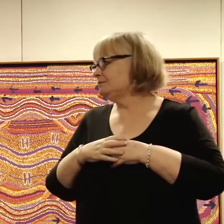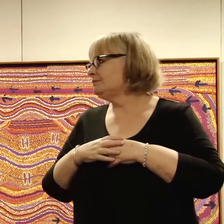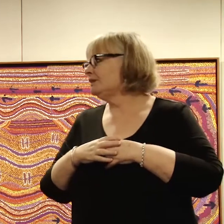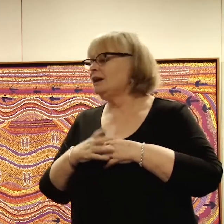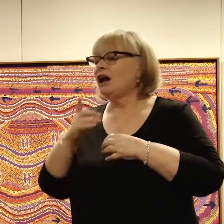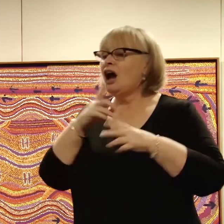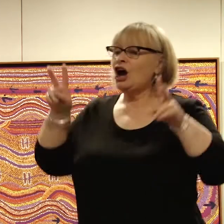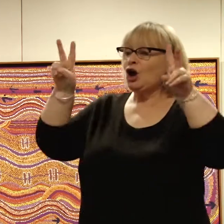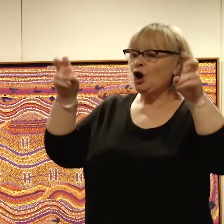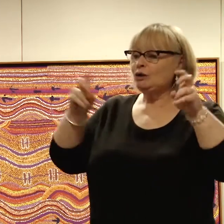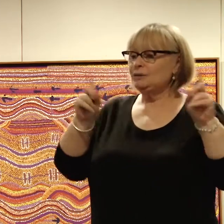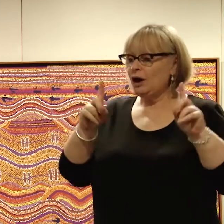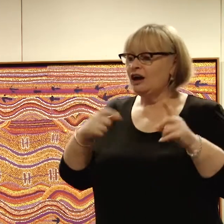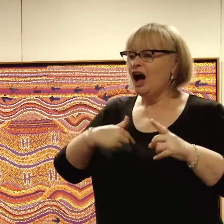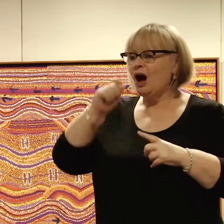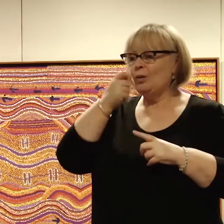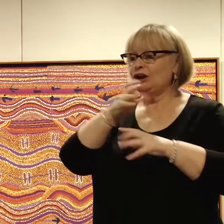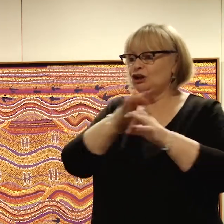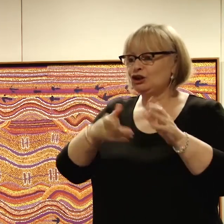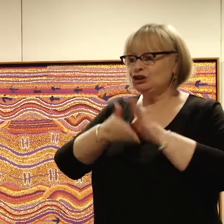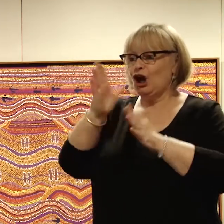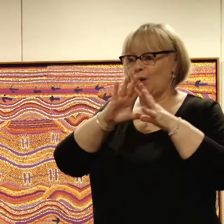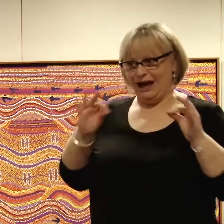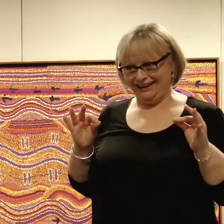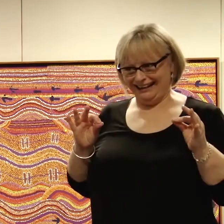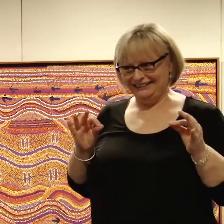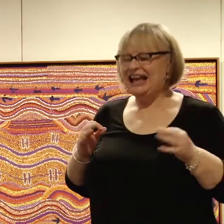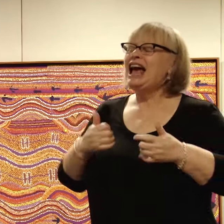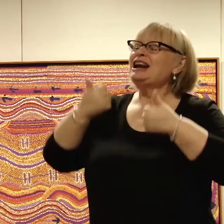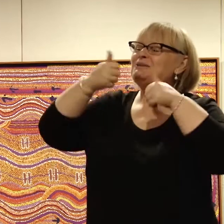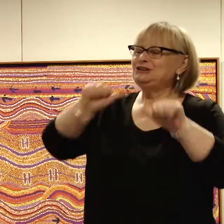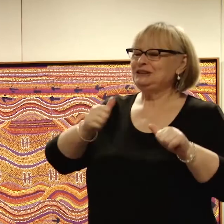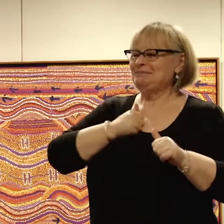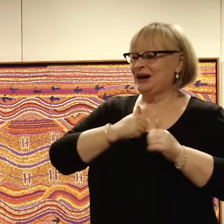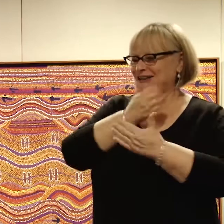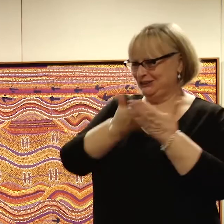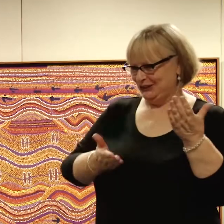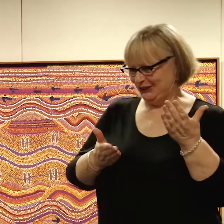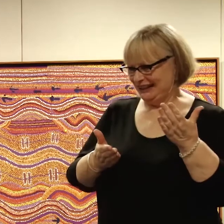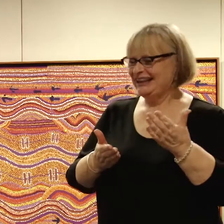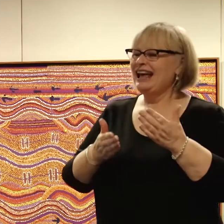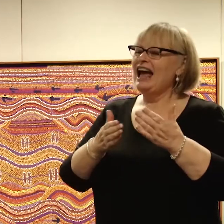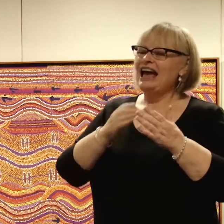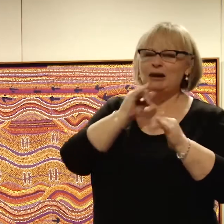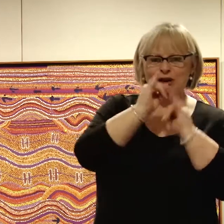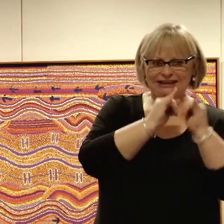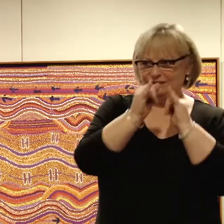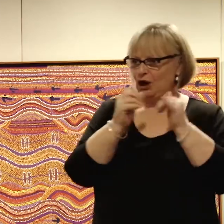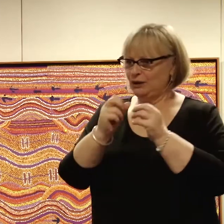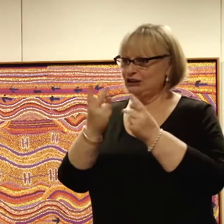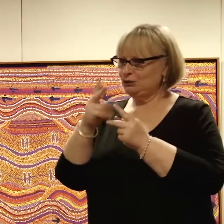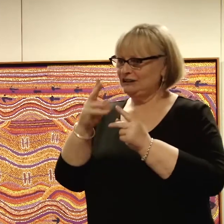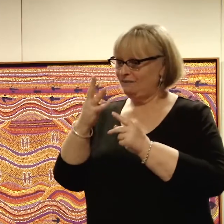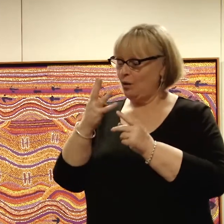I entitled the documentary, I Will Not Go Quietly, and using my own story as a template, I put interviews with 24